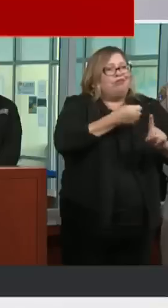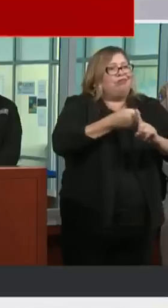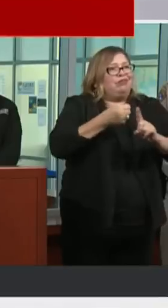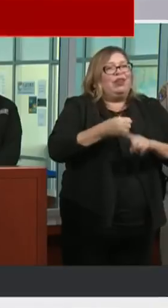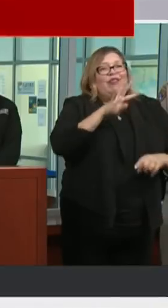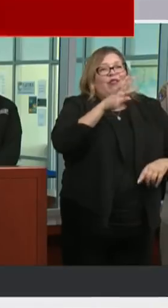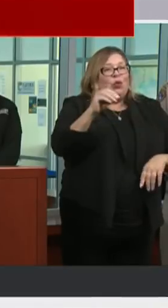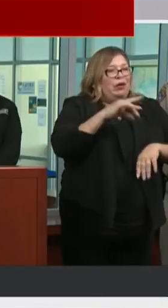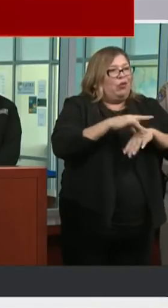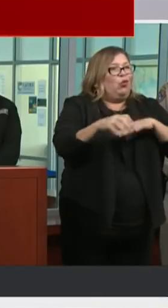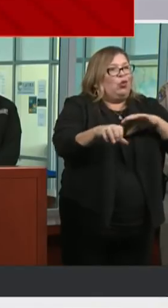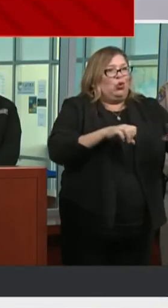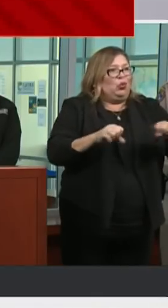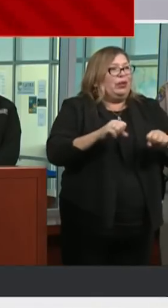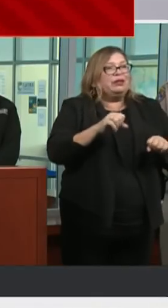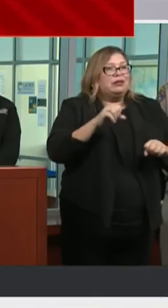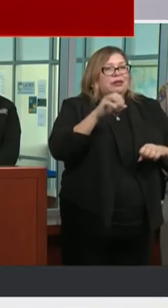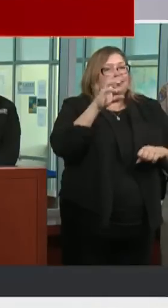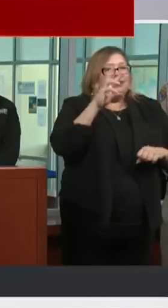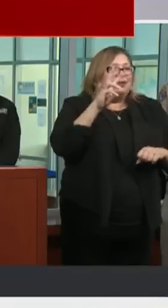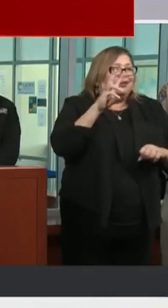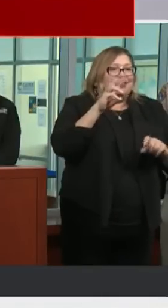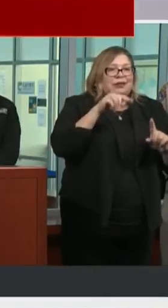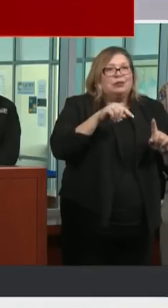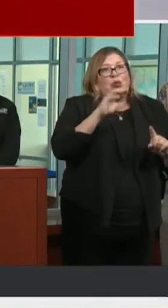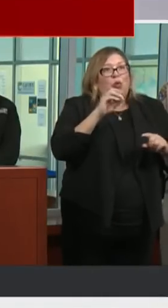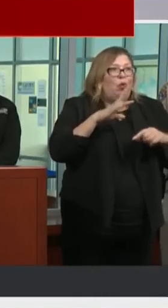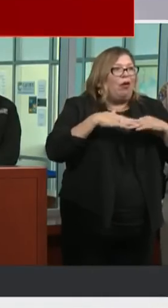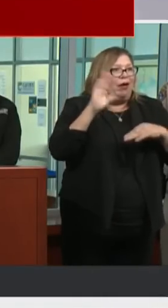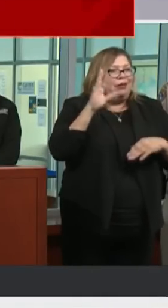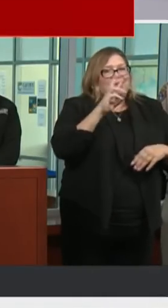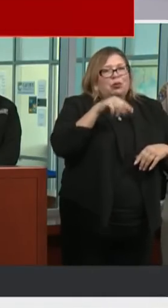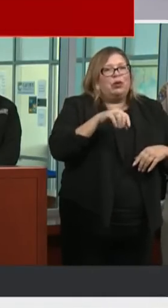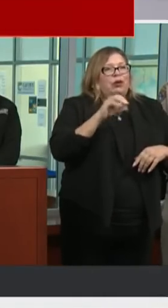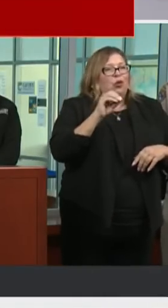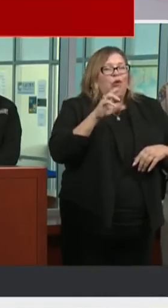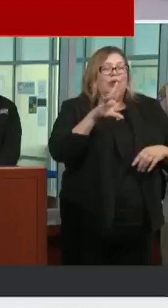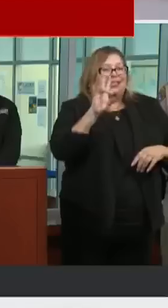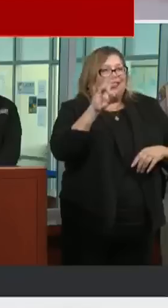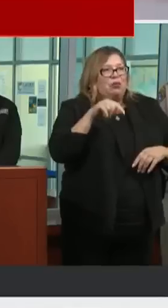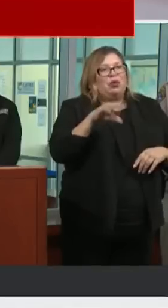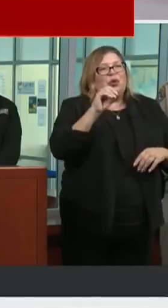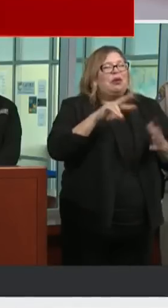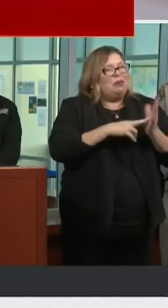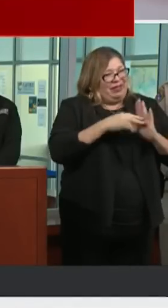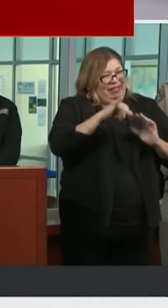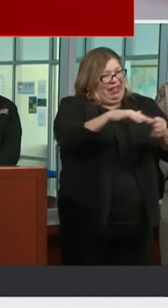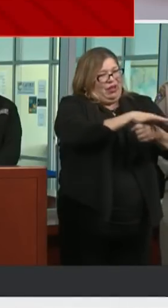6 to 7, so it's not unusual for us to have these earthquakes of this size in this region.